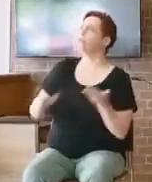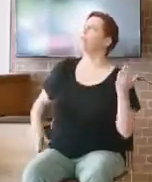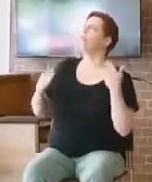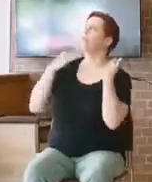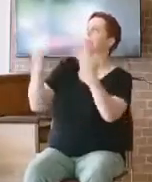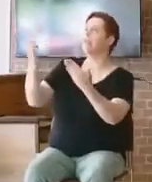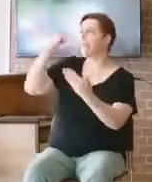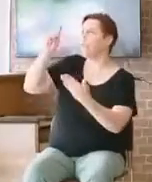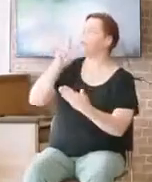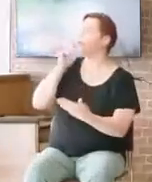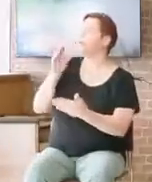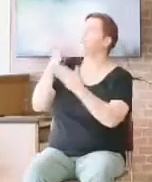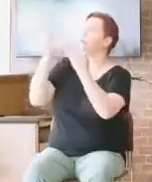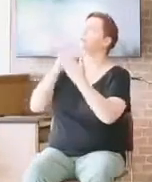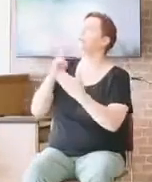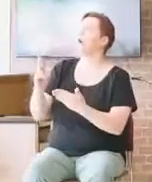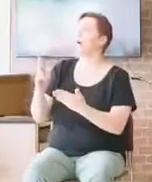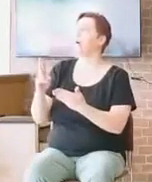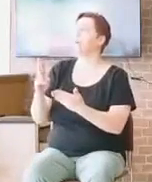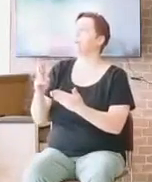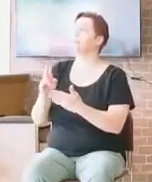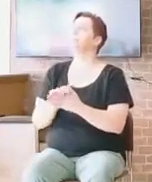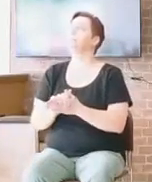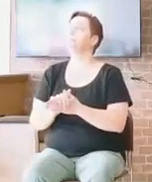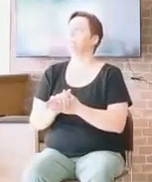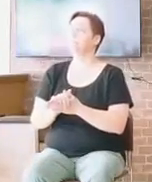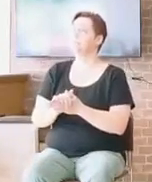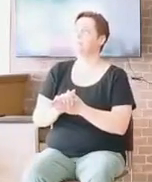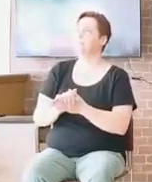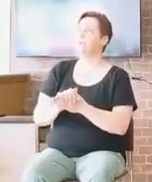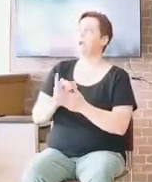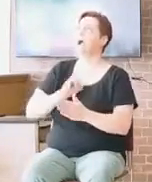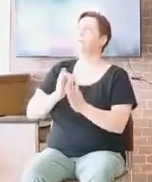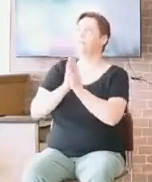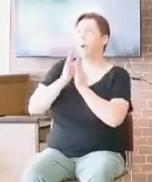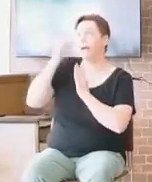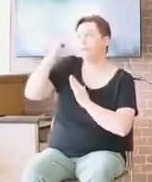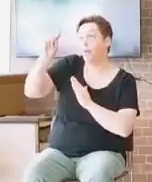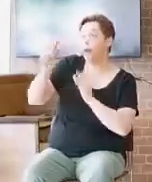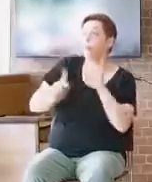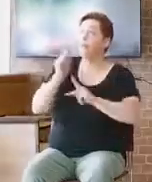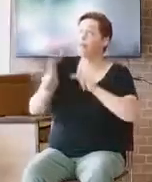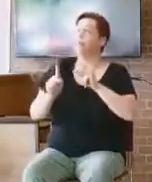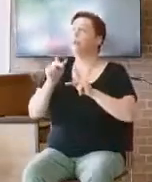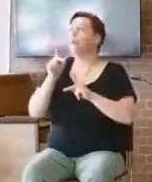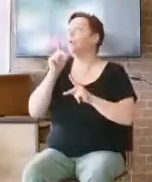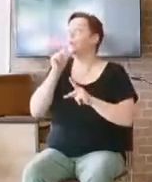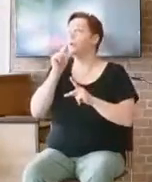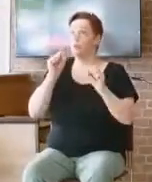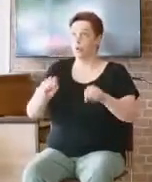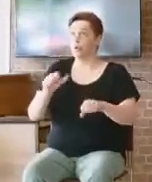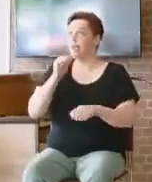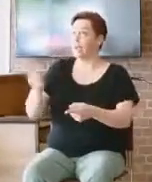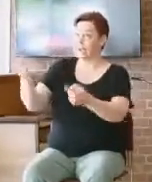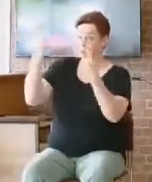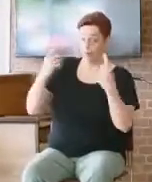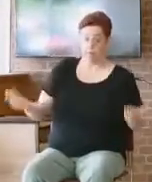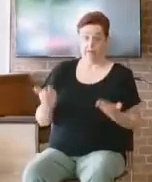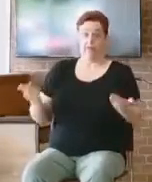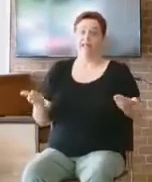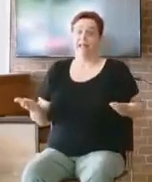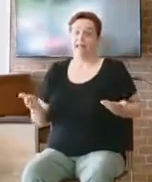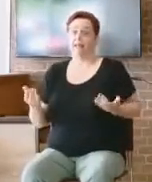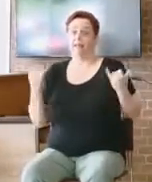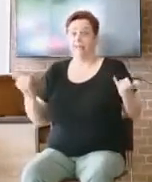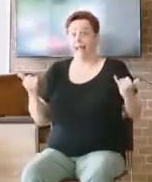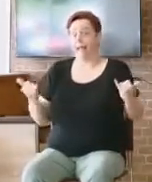I just ask that you'd be with the people that couldn't be with us today, whether there be sickness going around or just even fear for leaving their houses. And God,